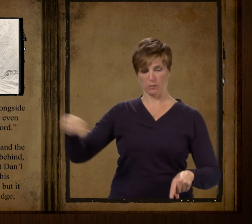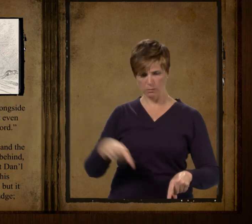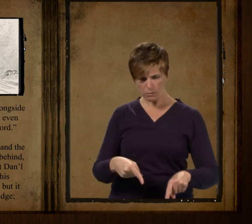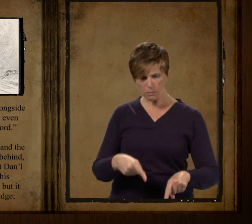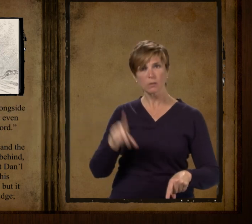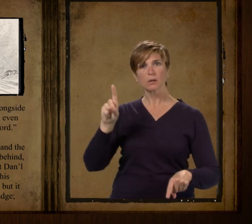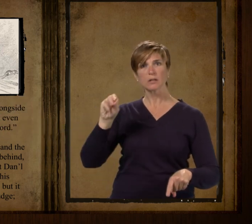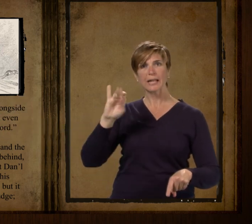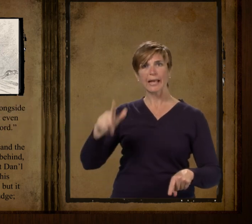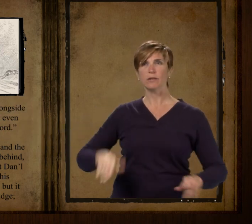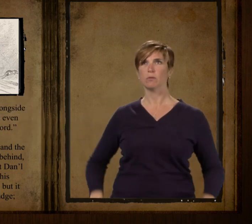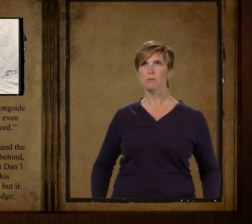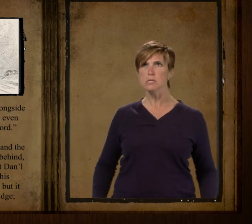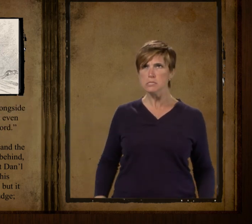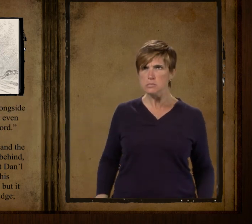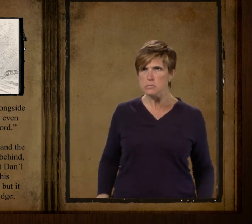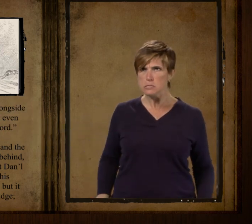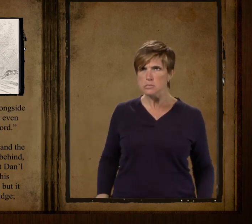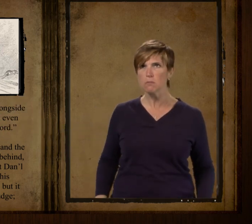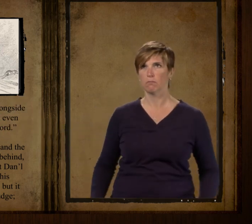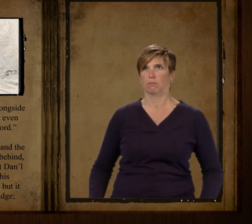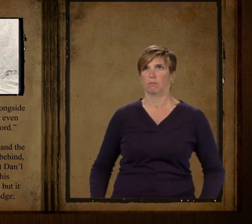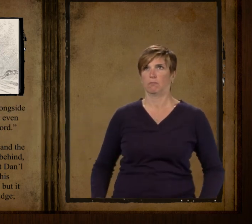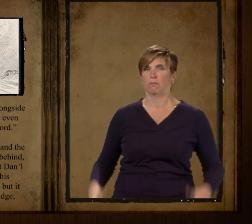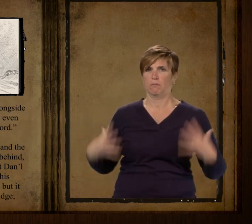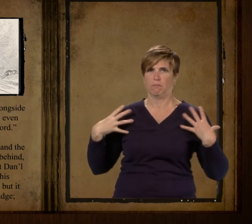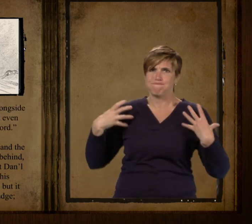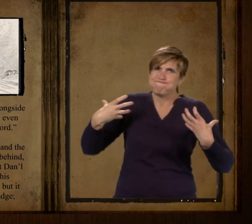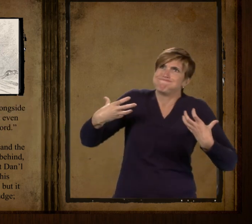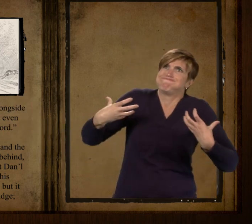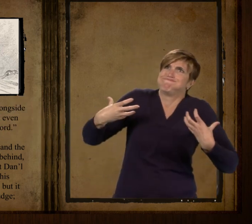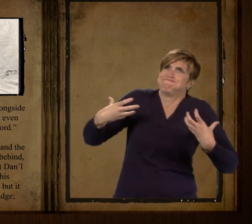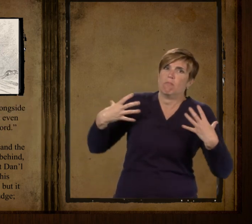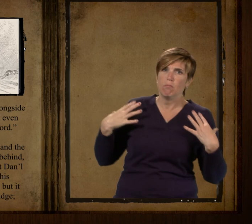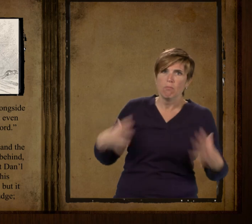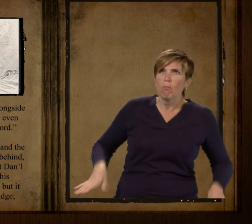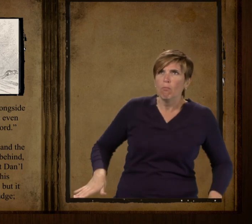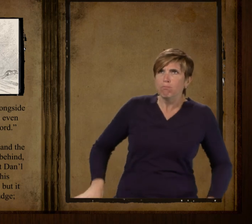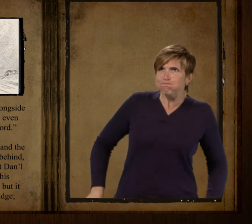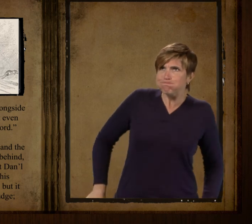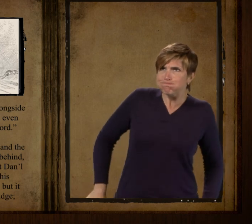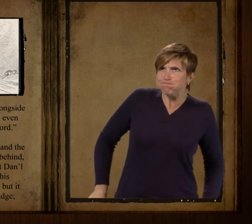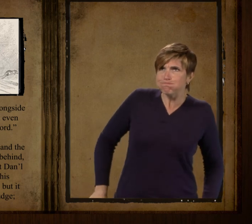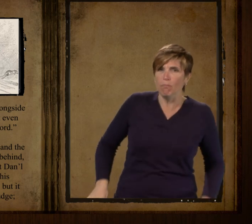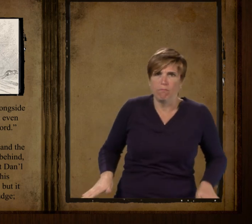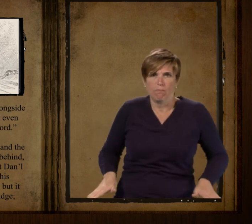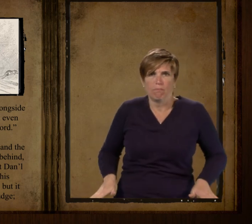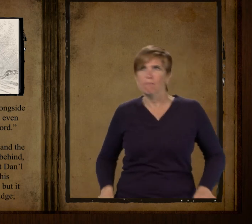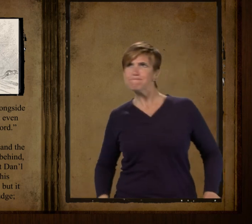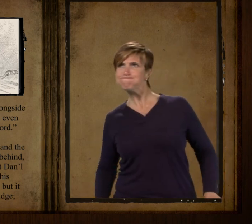so like a Frenchman but it wasn't no use he couldn't budge